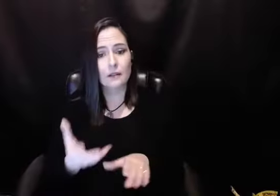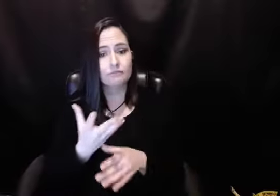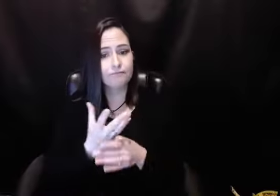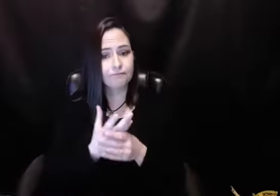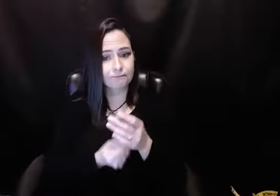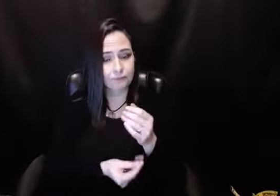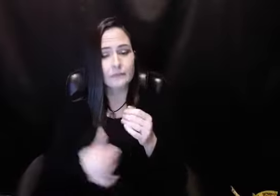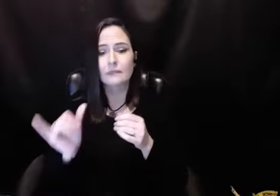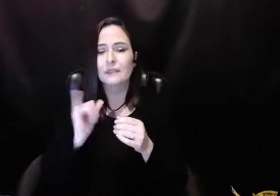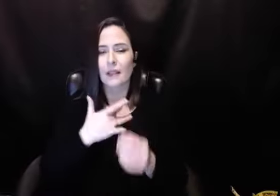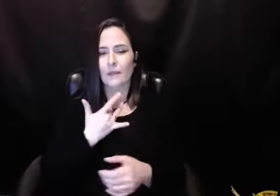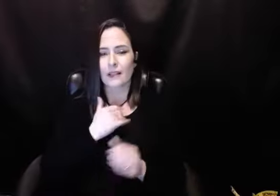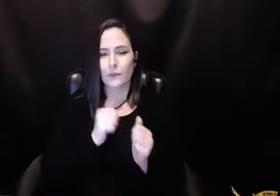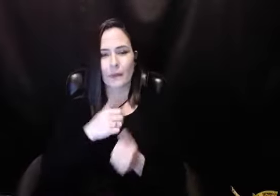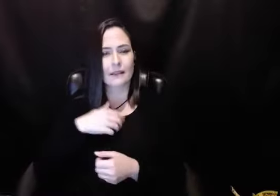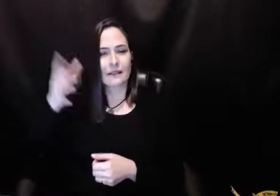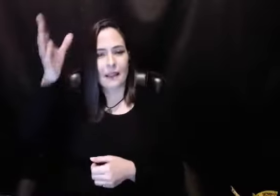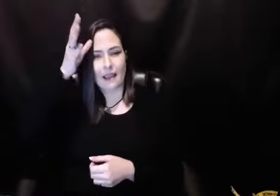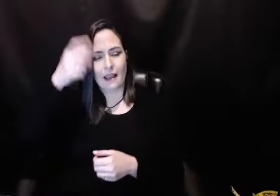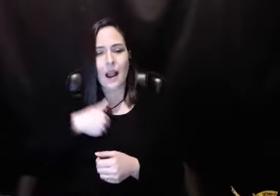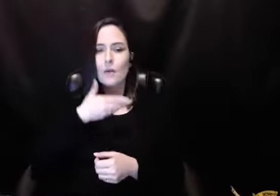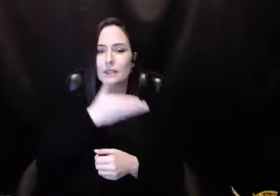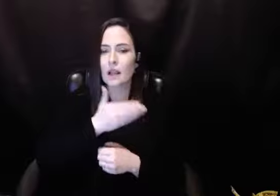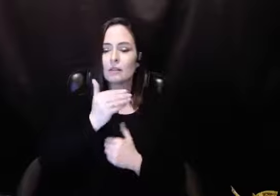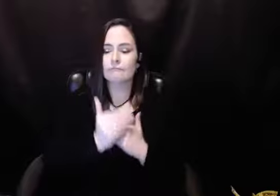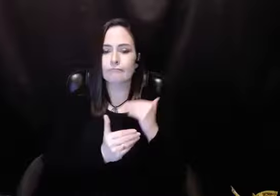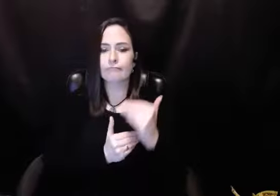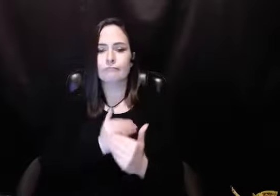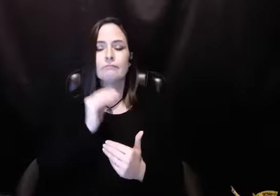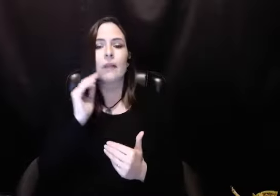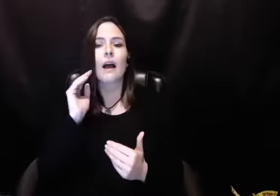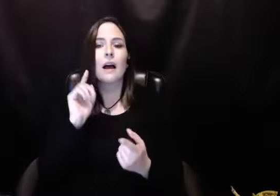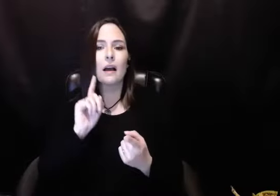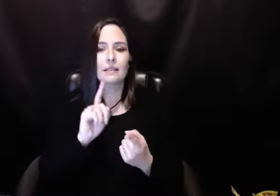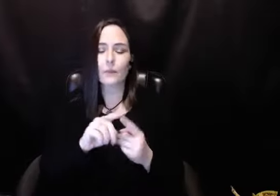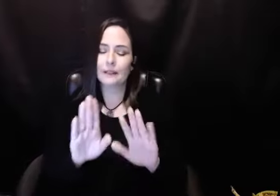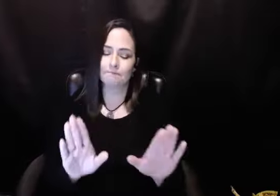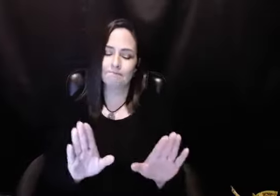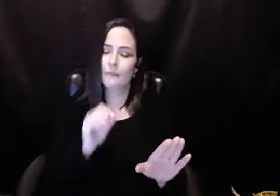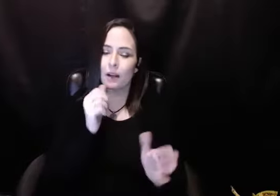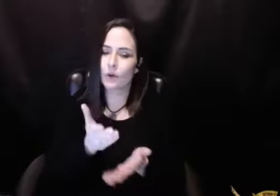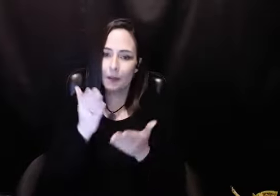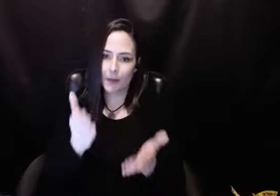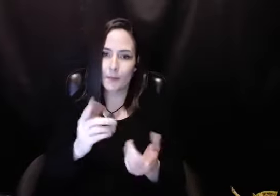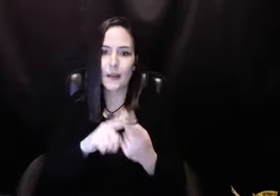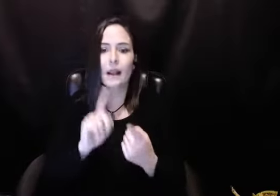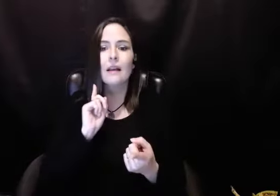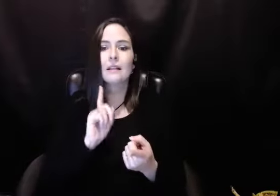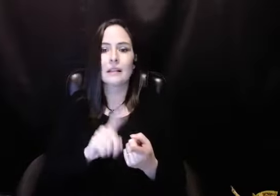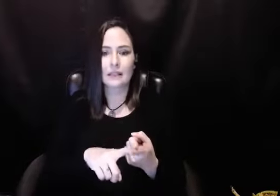son. When my mom died, it was that same feeling I'd had with my dad. I had been with her every step of her. I was there right until